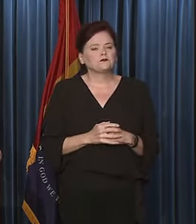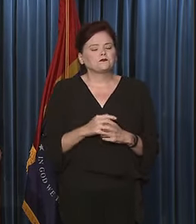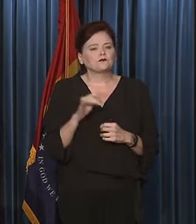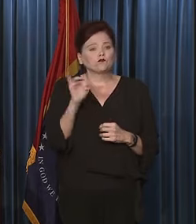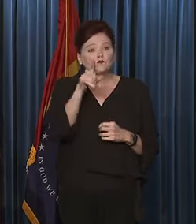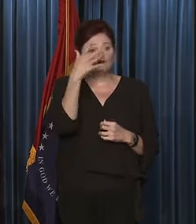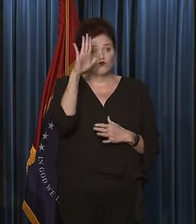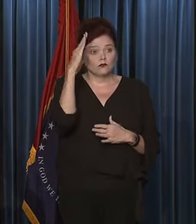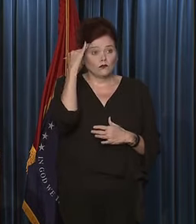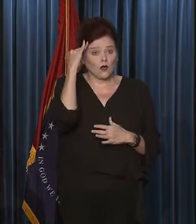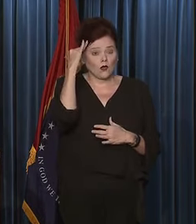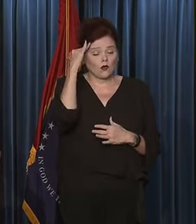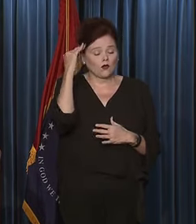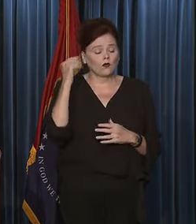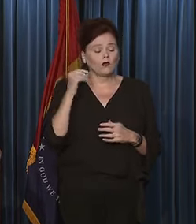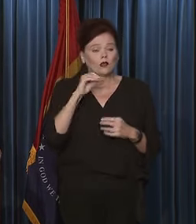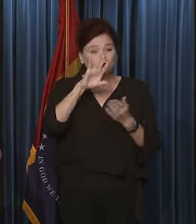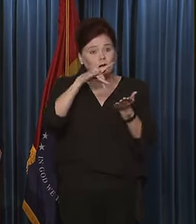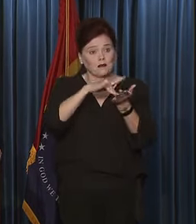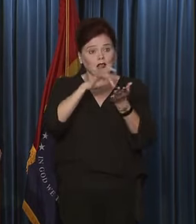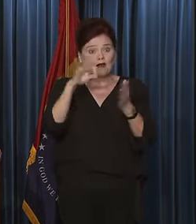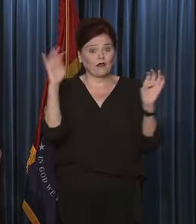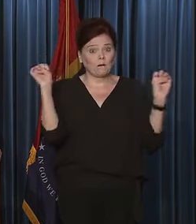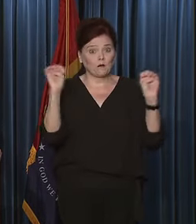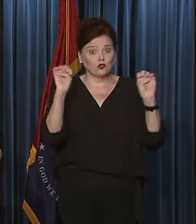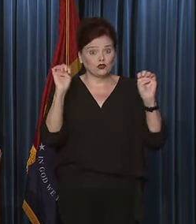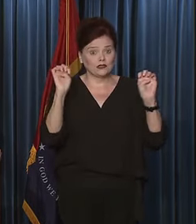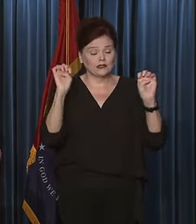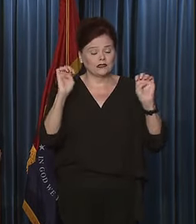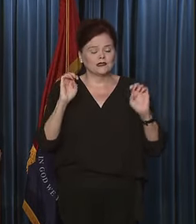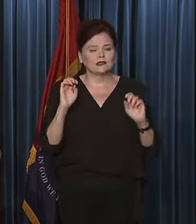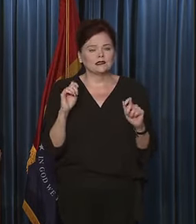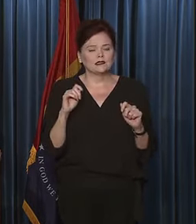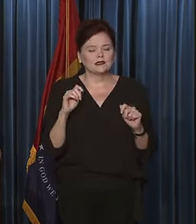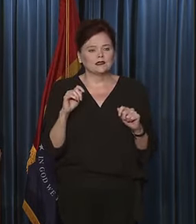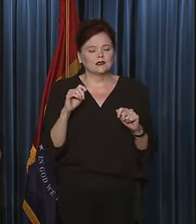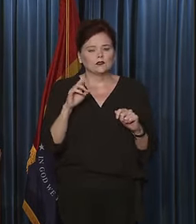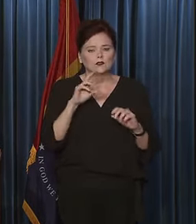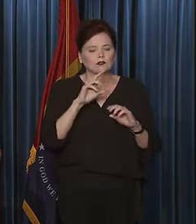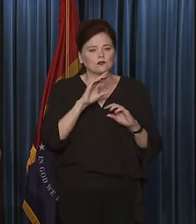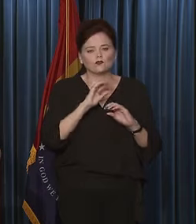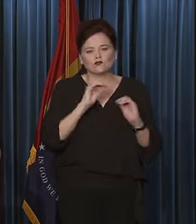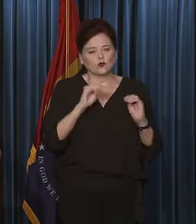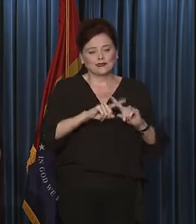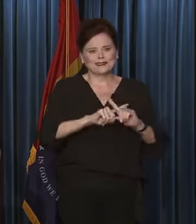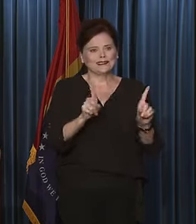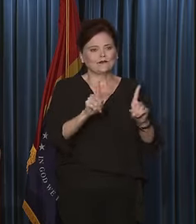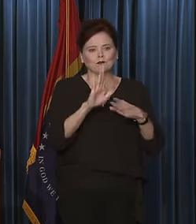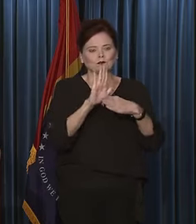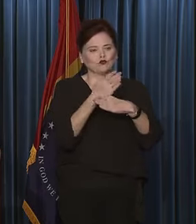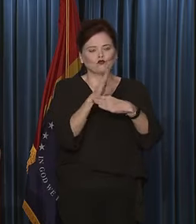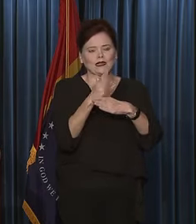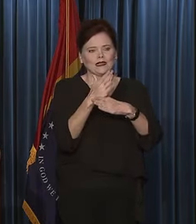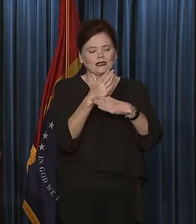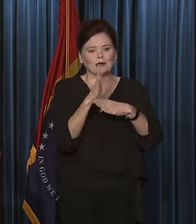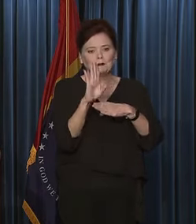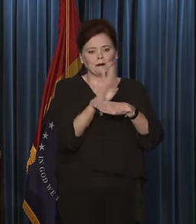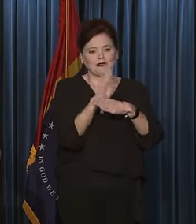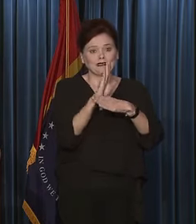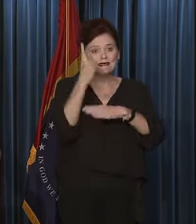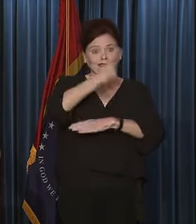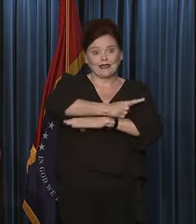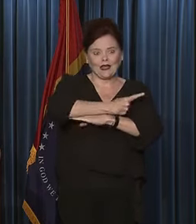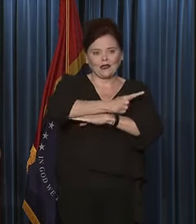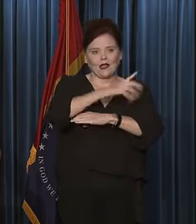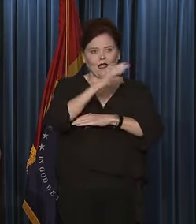as you know, when in the middle of an emergency, there is no distinction between a business day